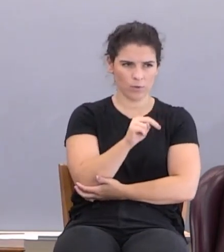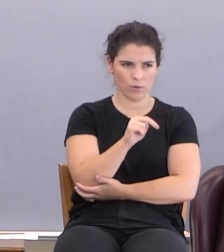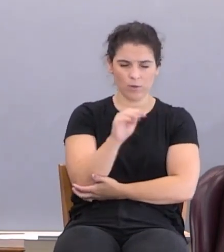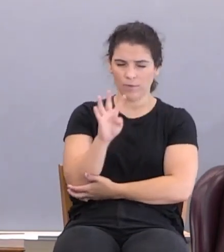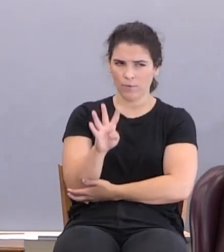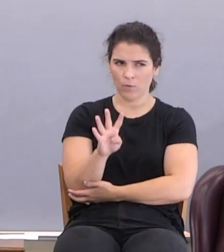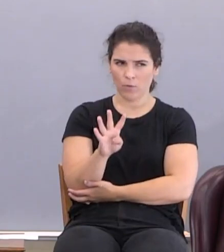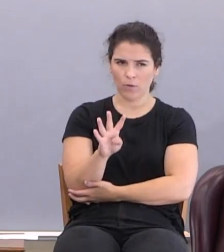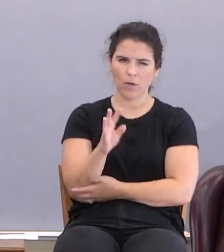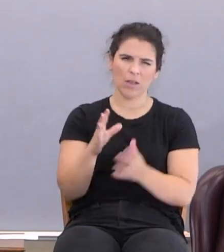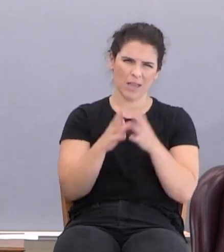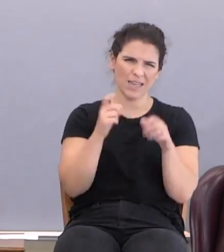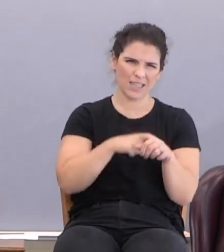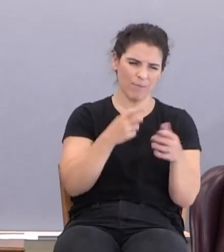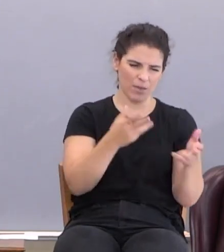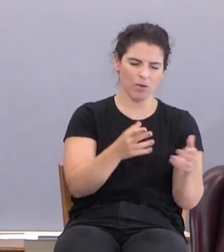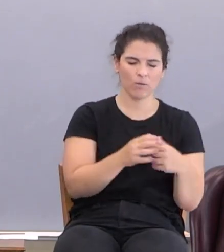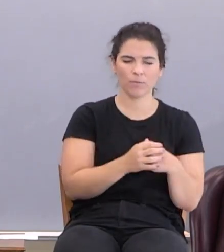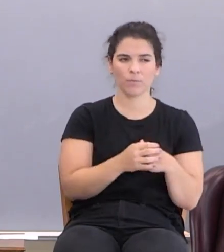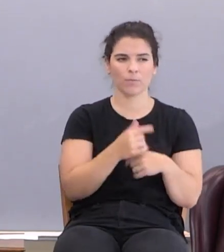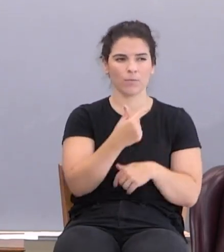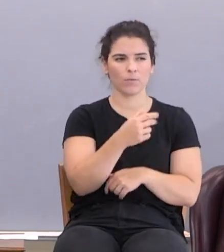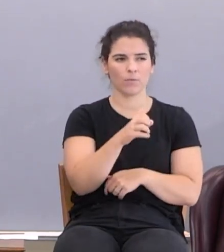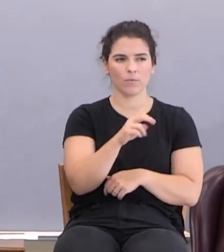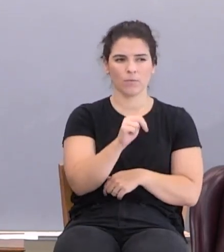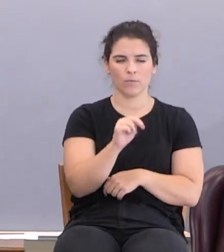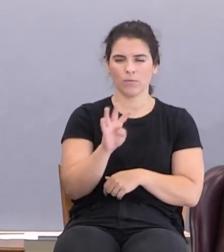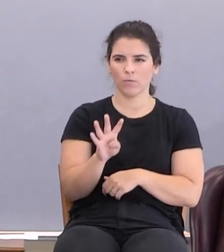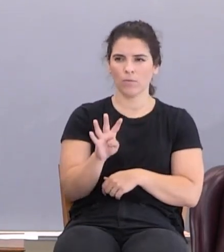quick, we're going to be there. Genesis chapter 4.